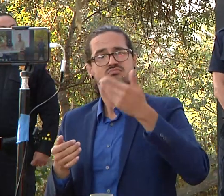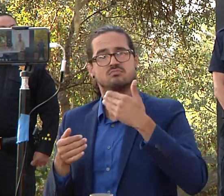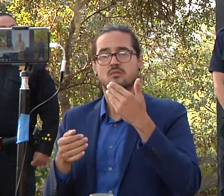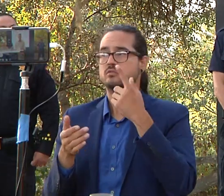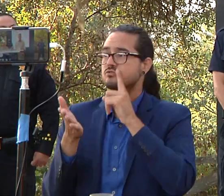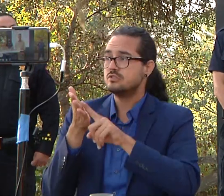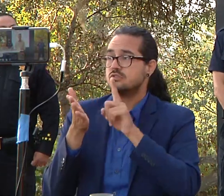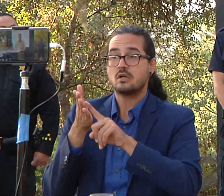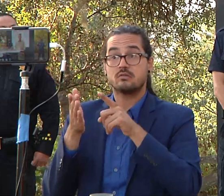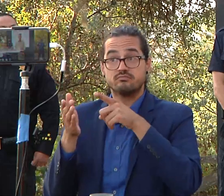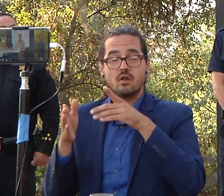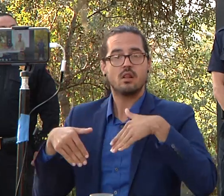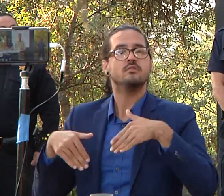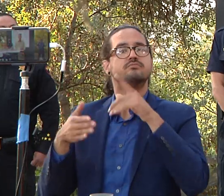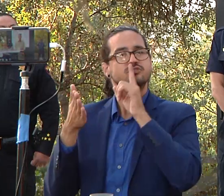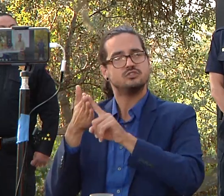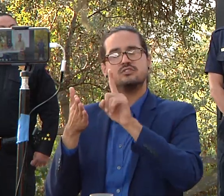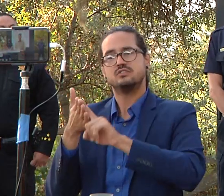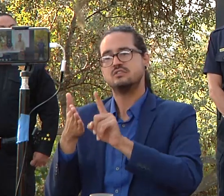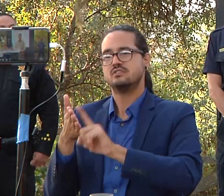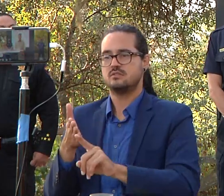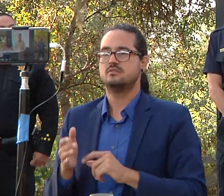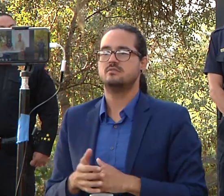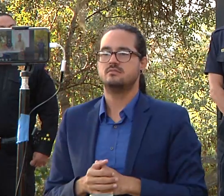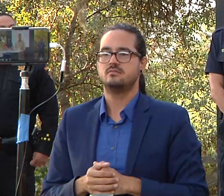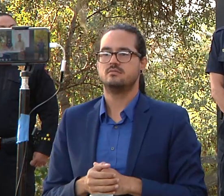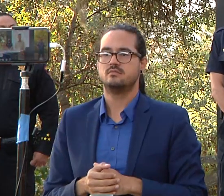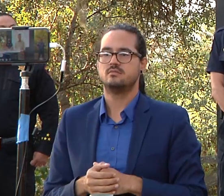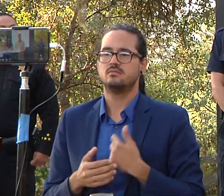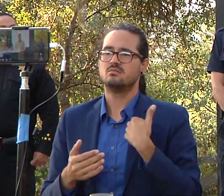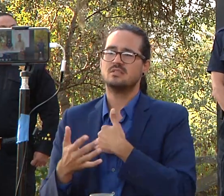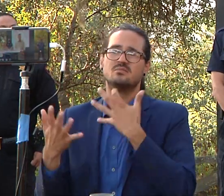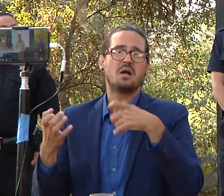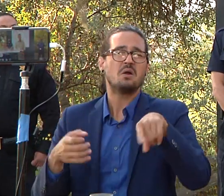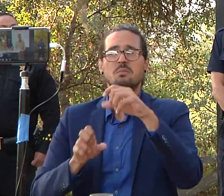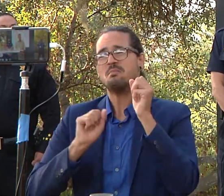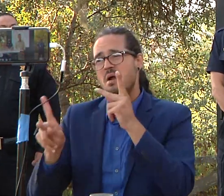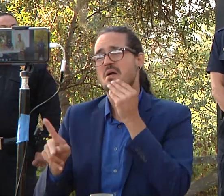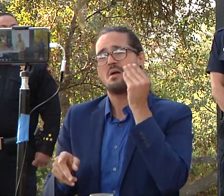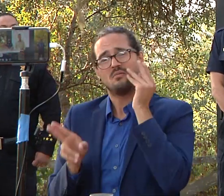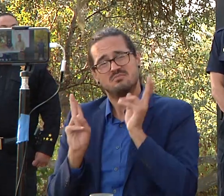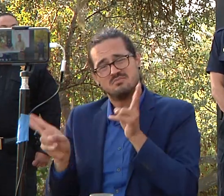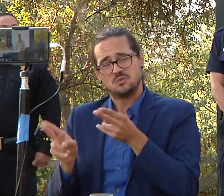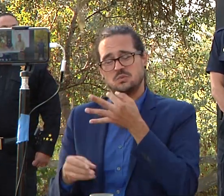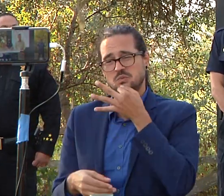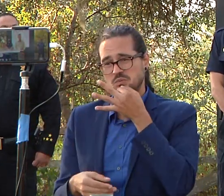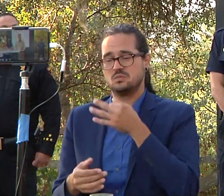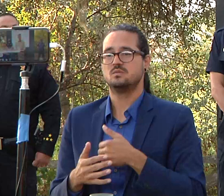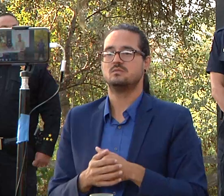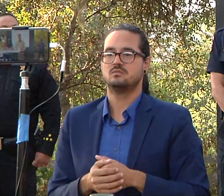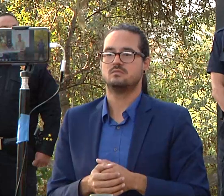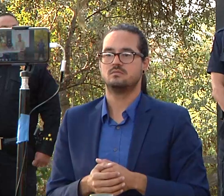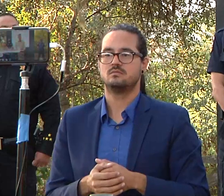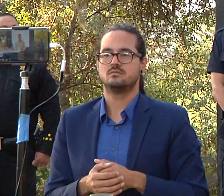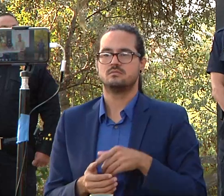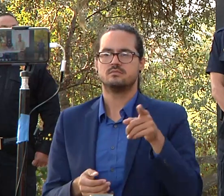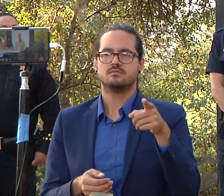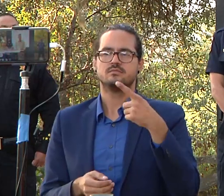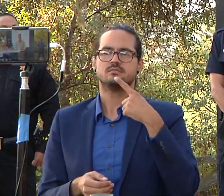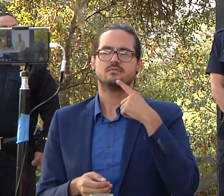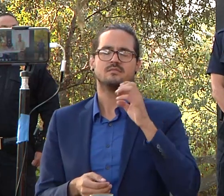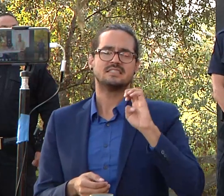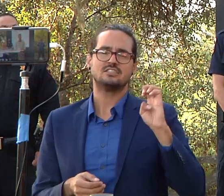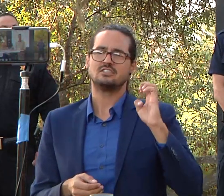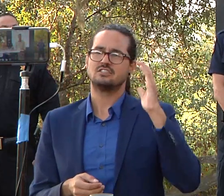hopefully we'll get you home as absolutely soon as possible as far as the line on that eastern flank of the fire is that going to need to be fully